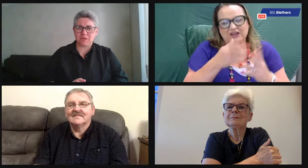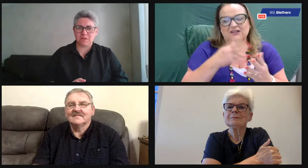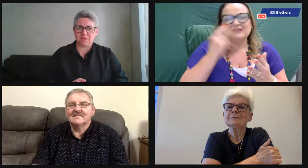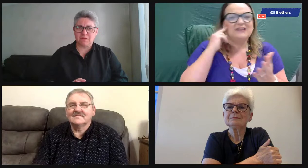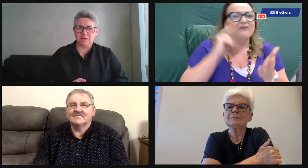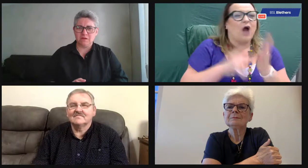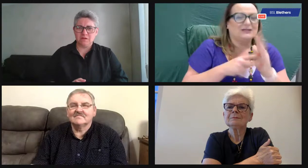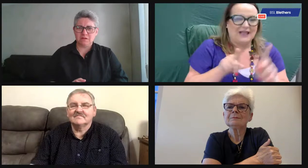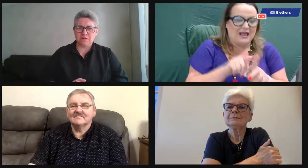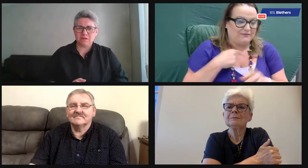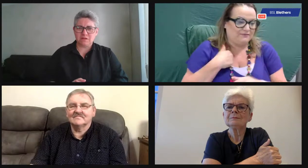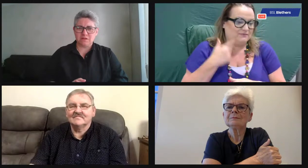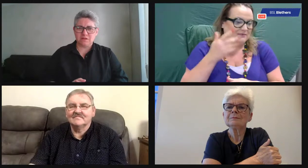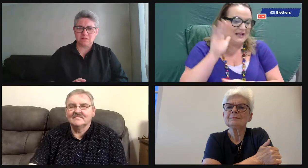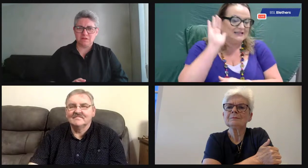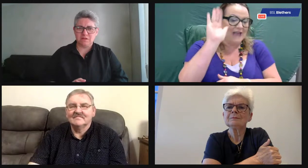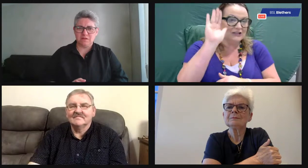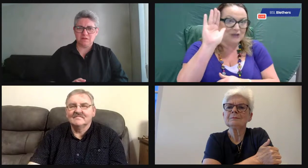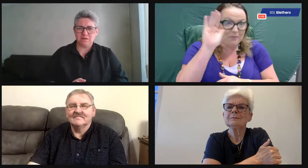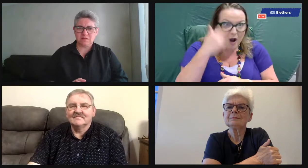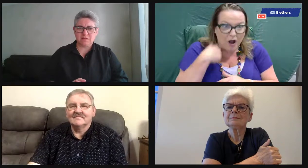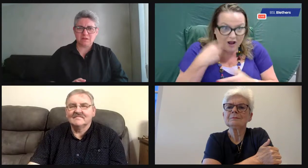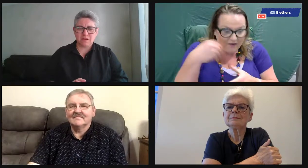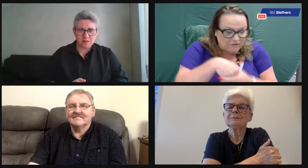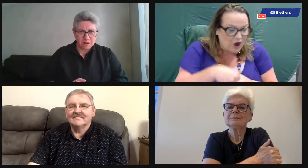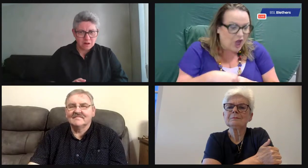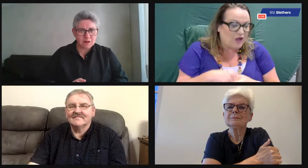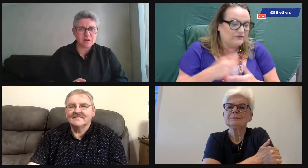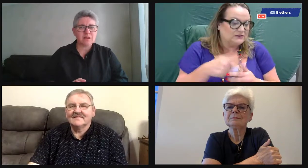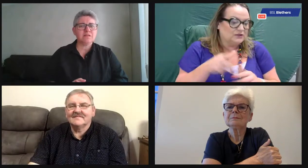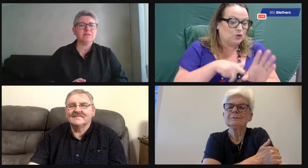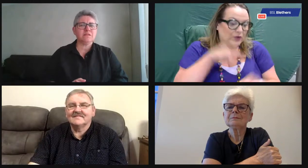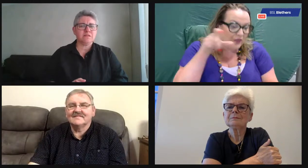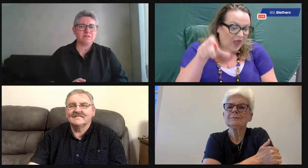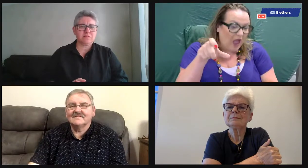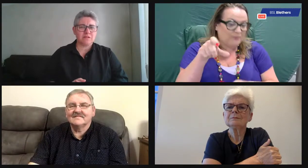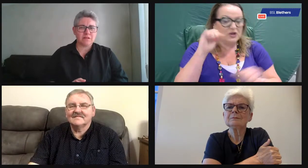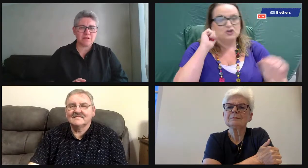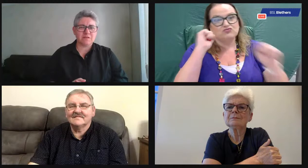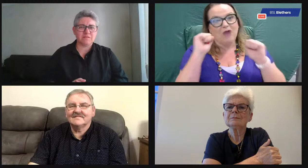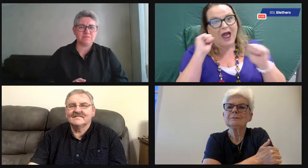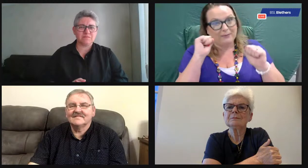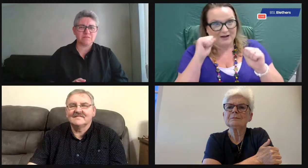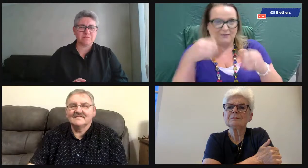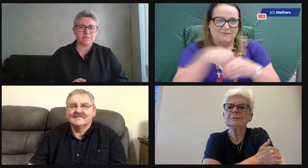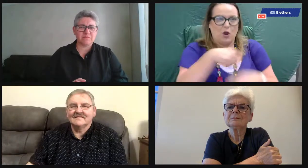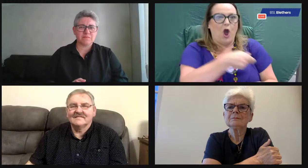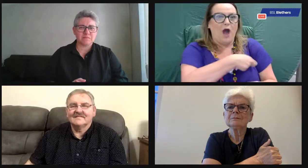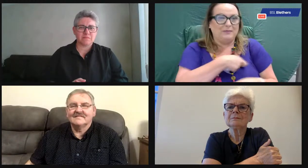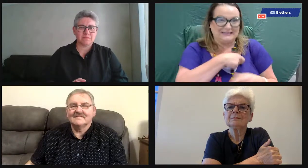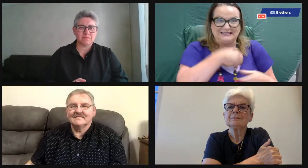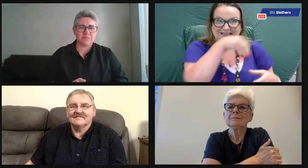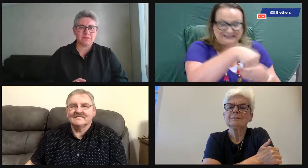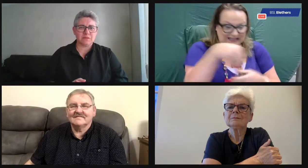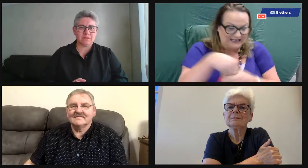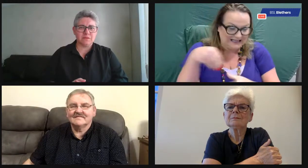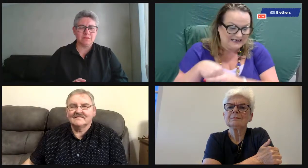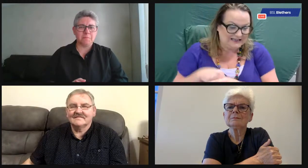as well. I did other things within deaf organisations. I was involved in the net bill, the youth club, the drama club. was on the